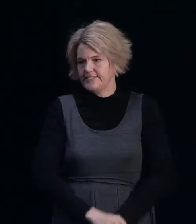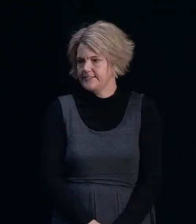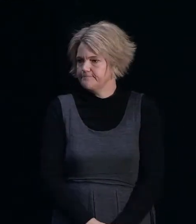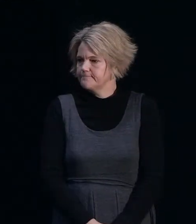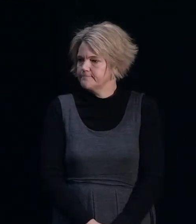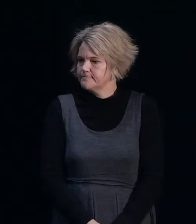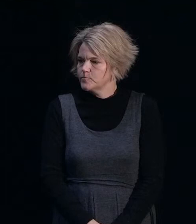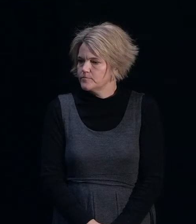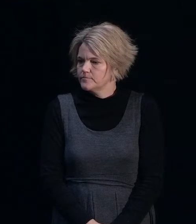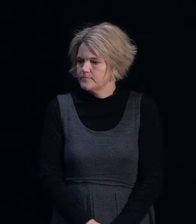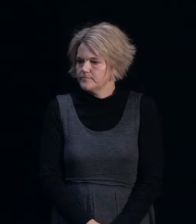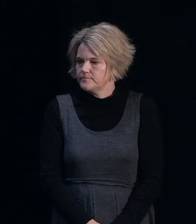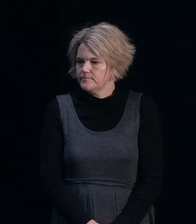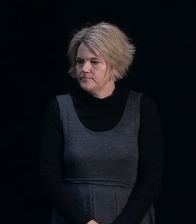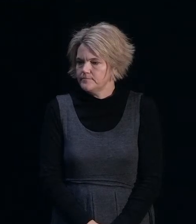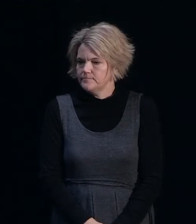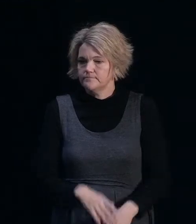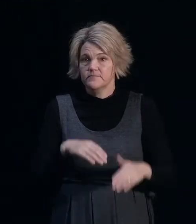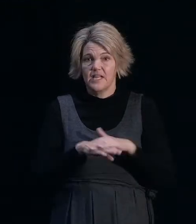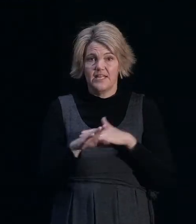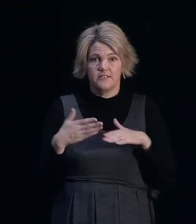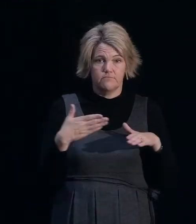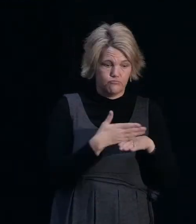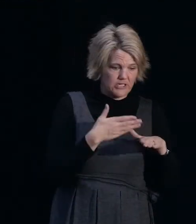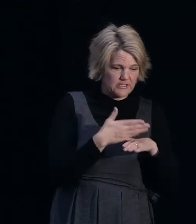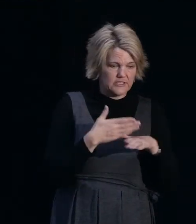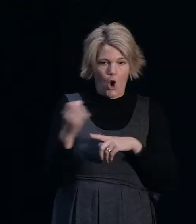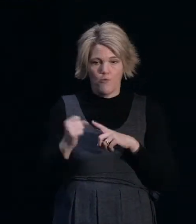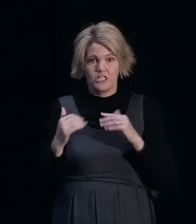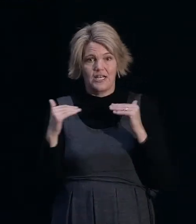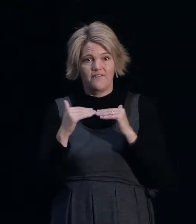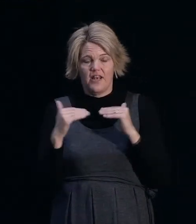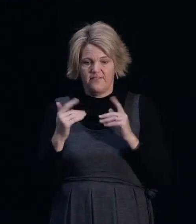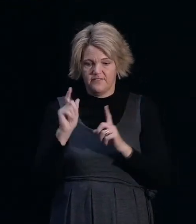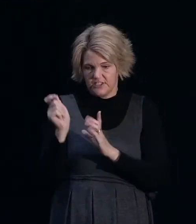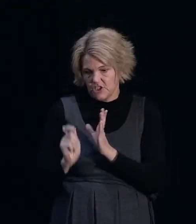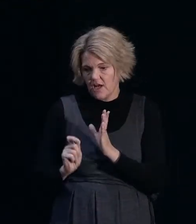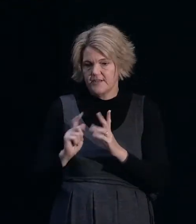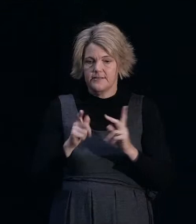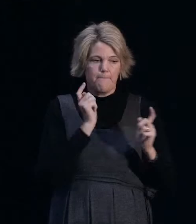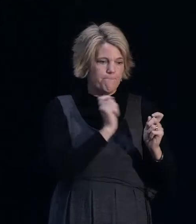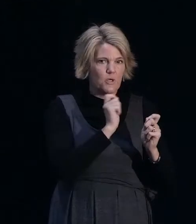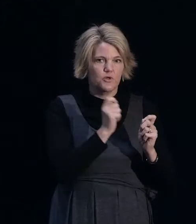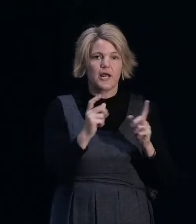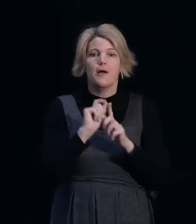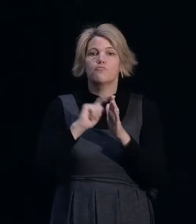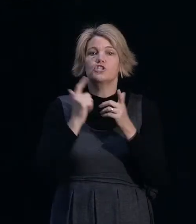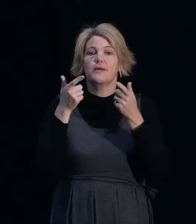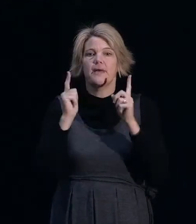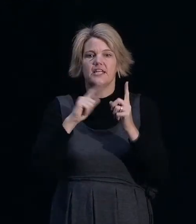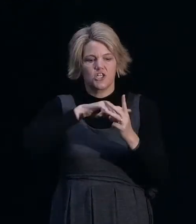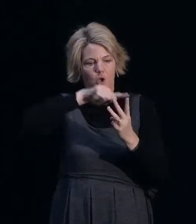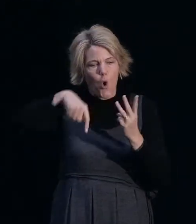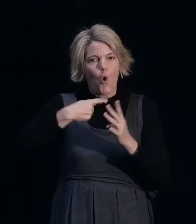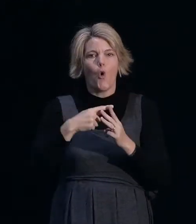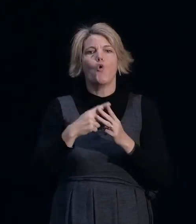In practice and at an operational level, designers, builders, project management companies are all responsible for ensuring that the building